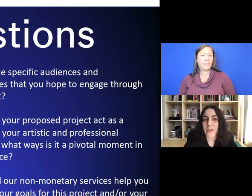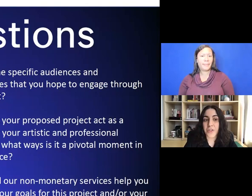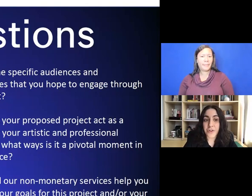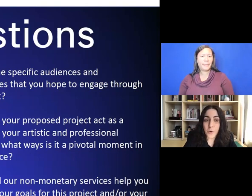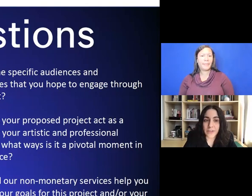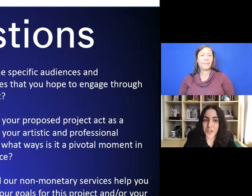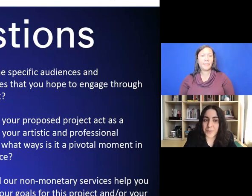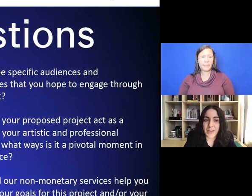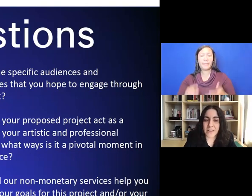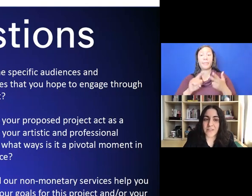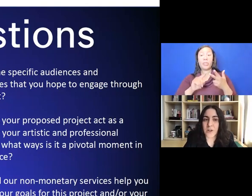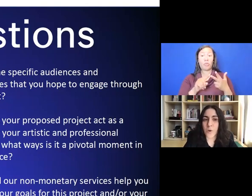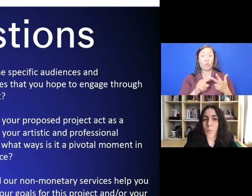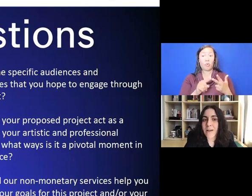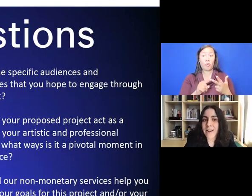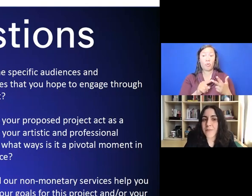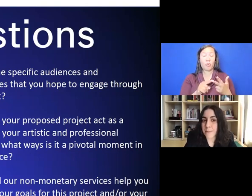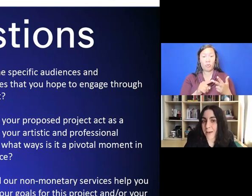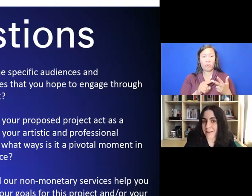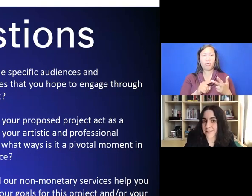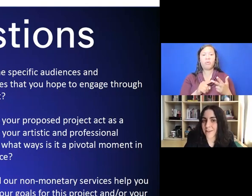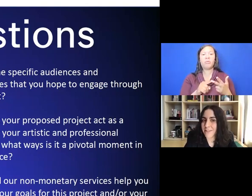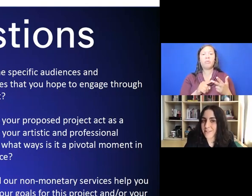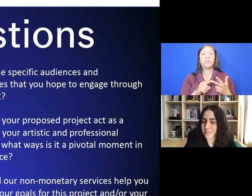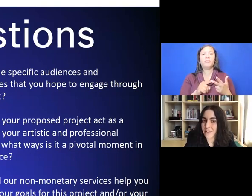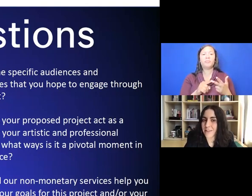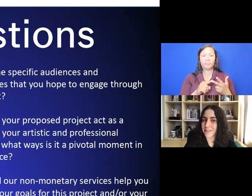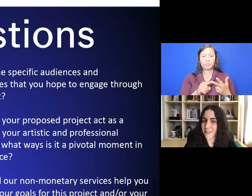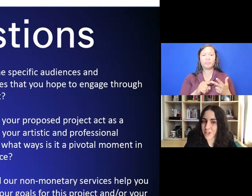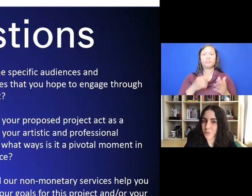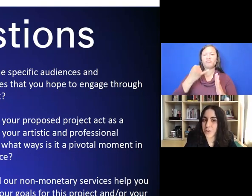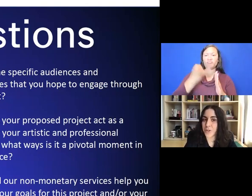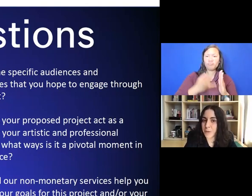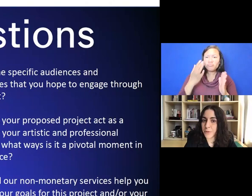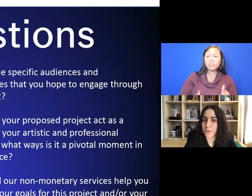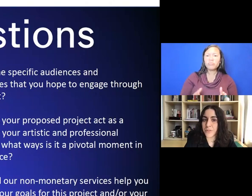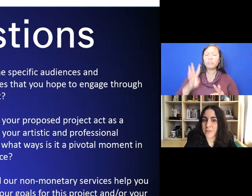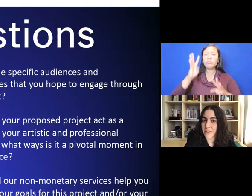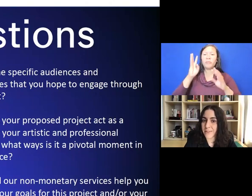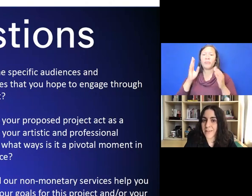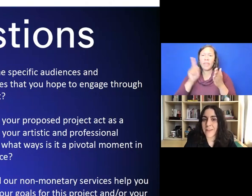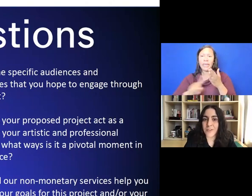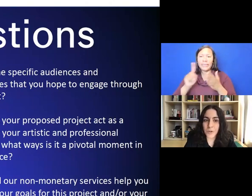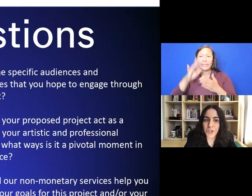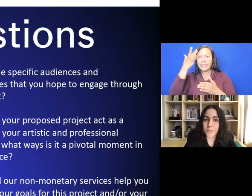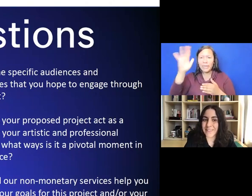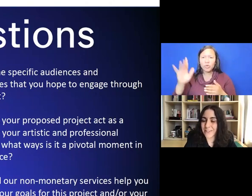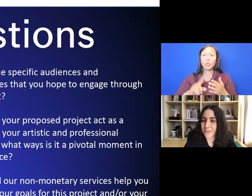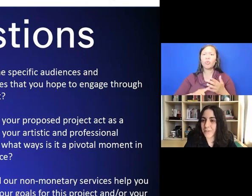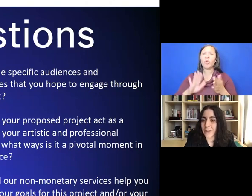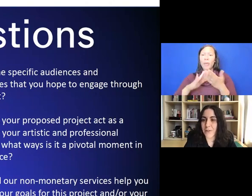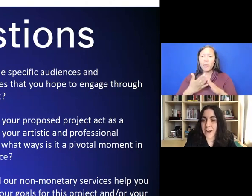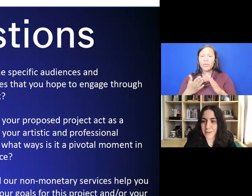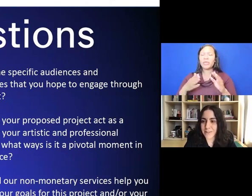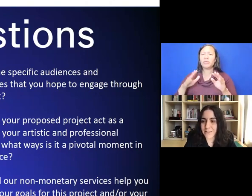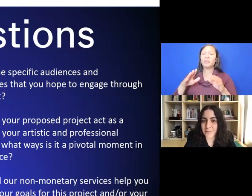The third question is, what kind of impact, artistic, intellectual, communal, civic, social, political,